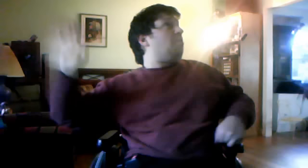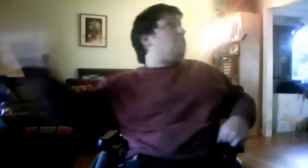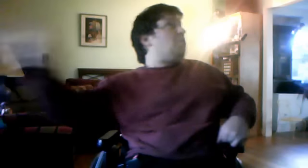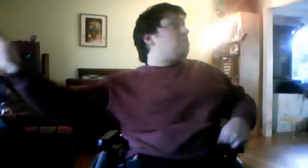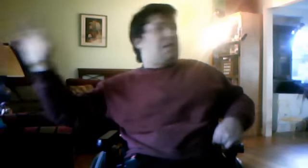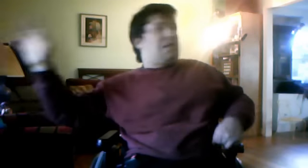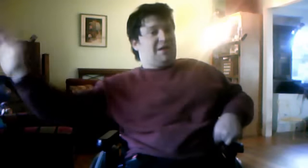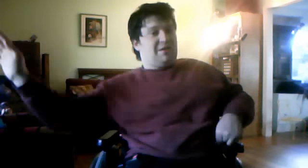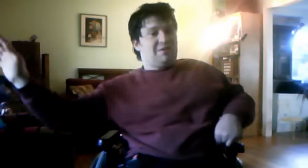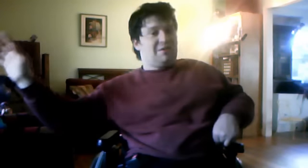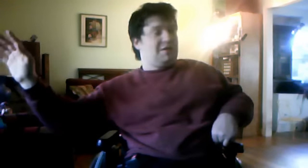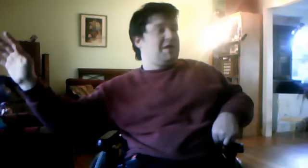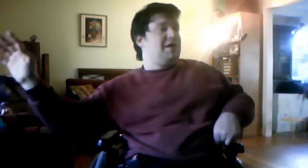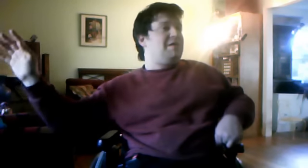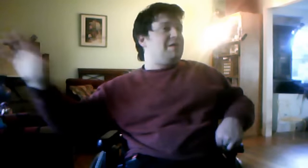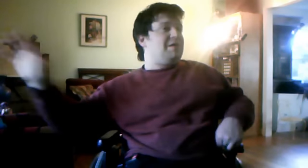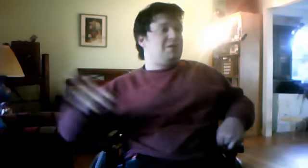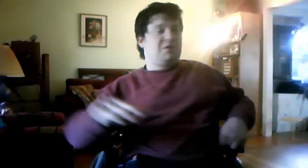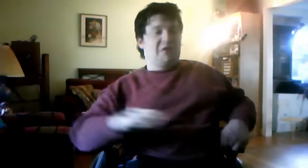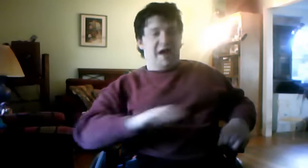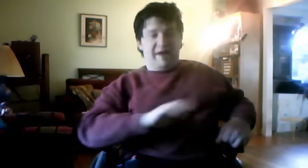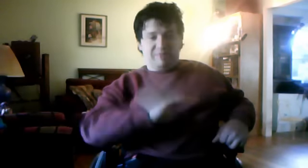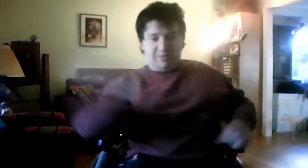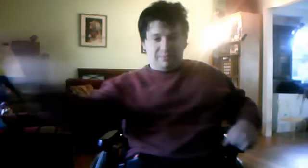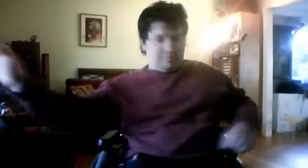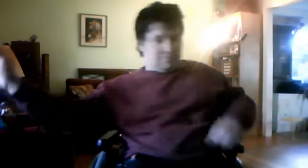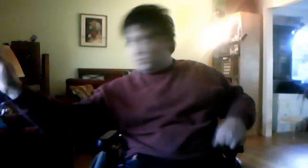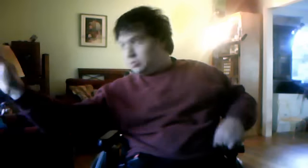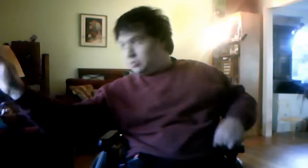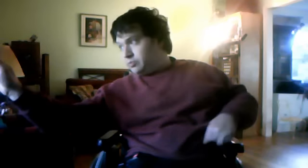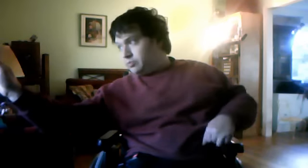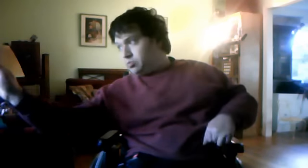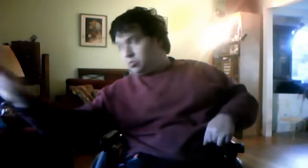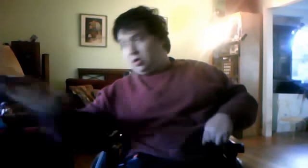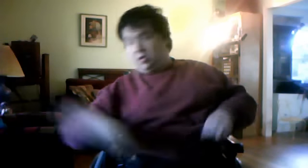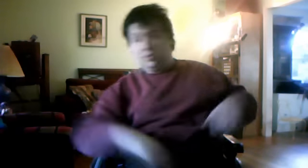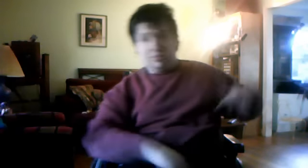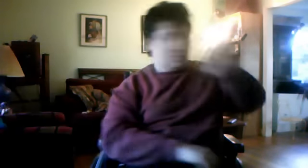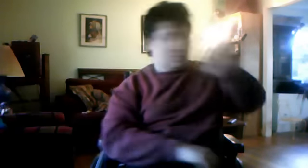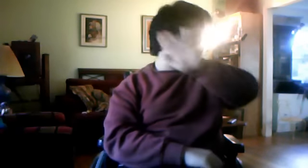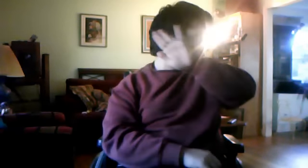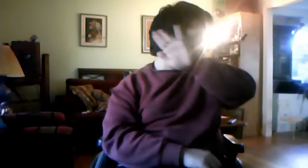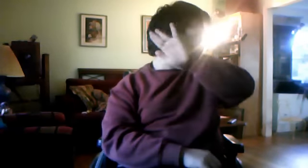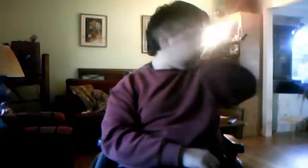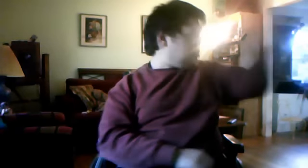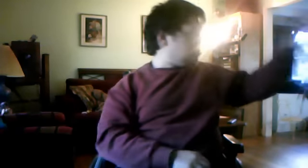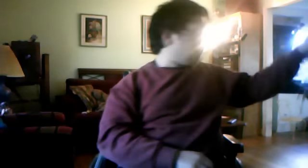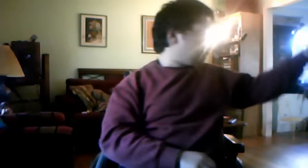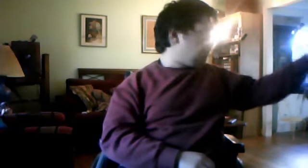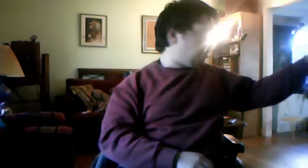what are you blocking, okay, you have to, look, look,